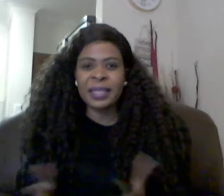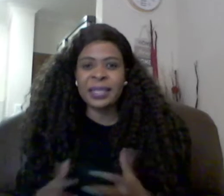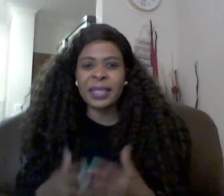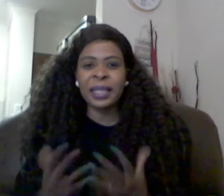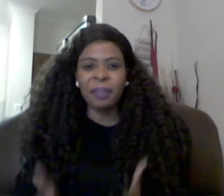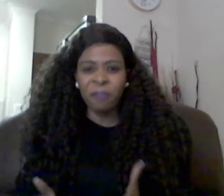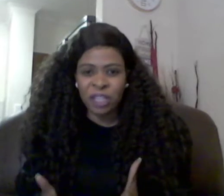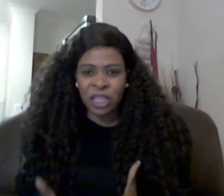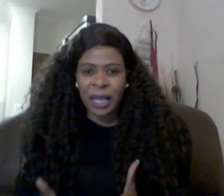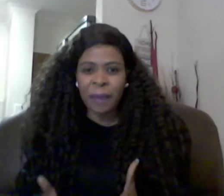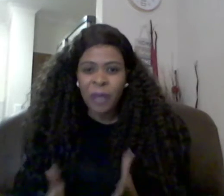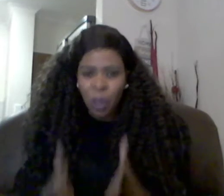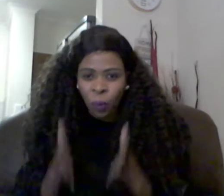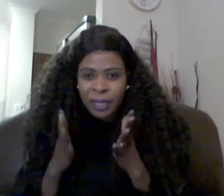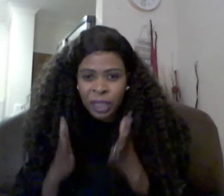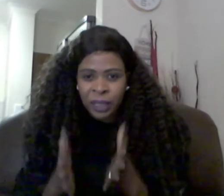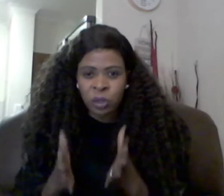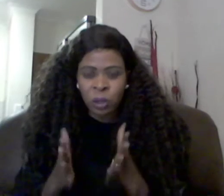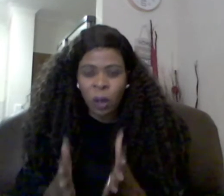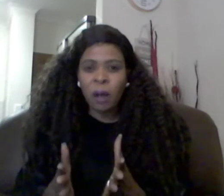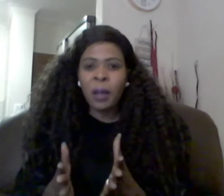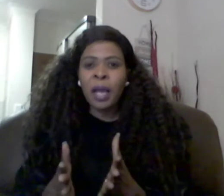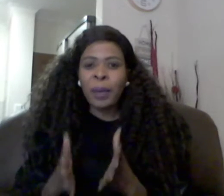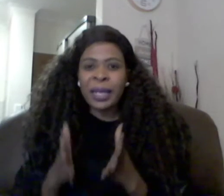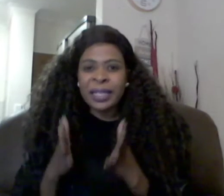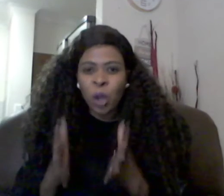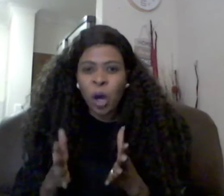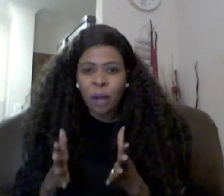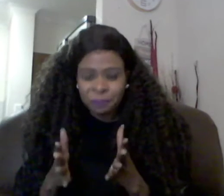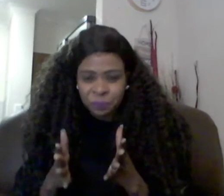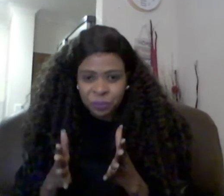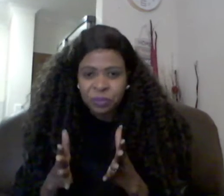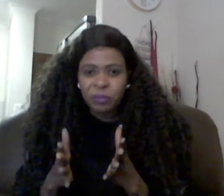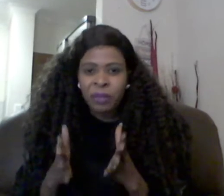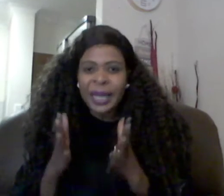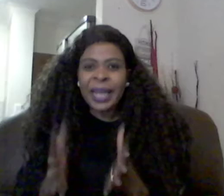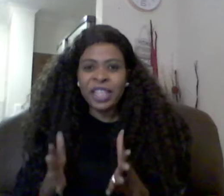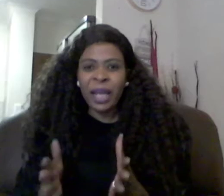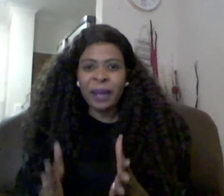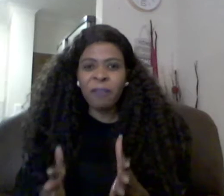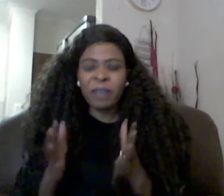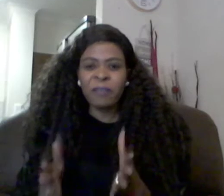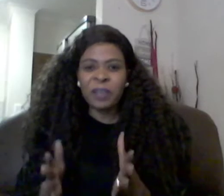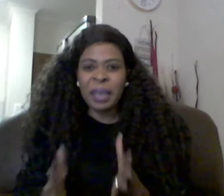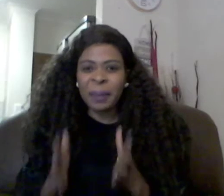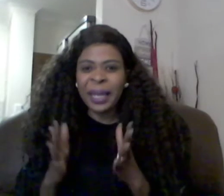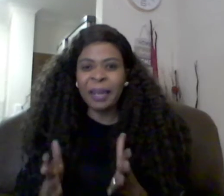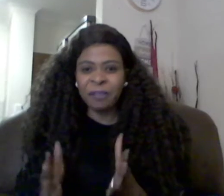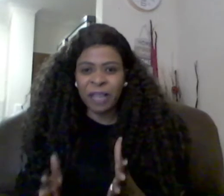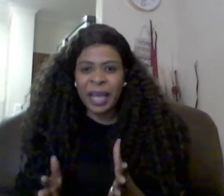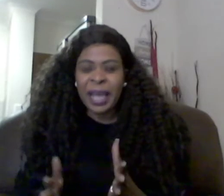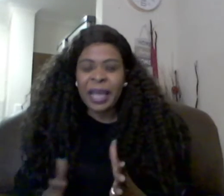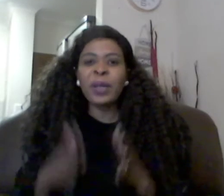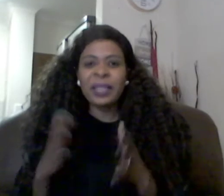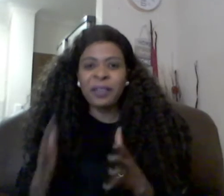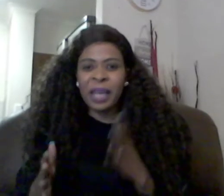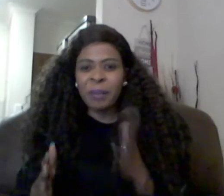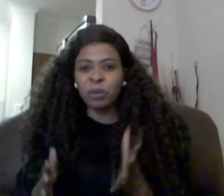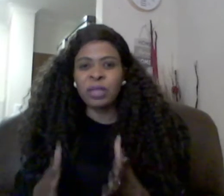it says that the first day when he saw when he saw rachel for the first time he loved her he was even able to